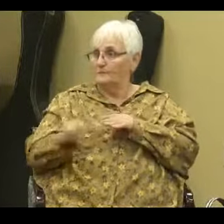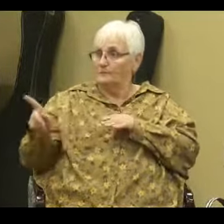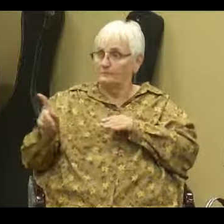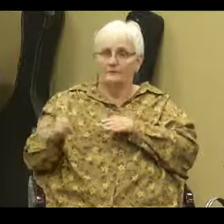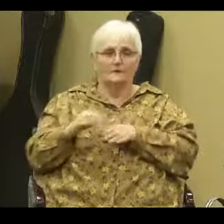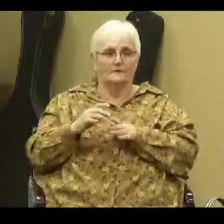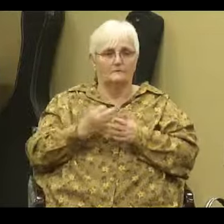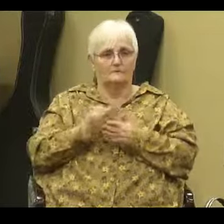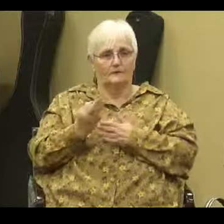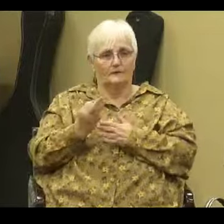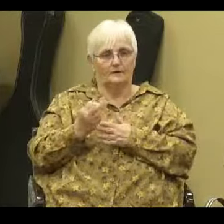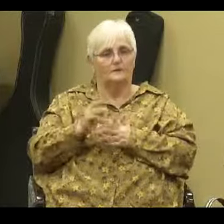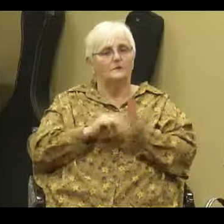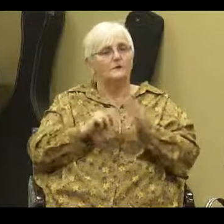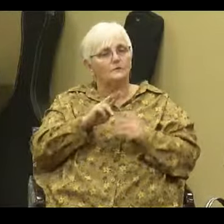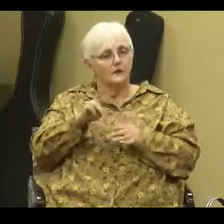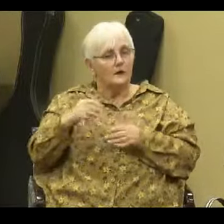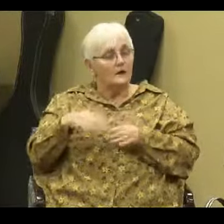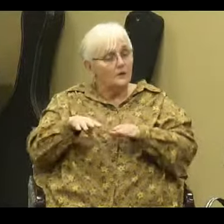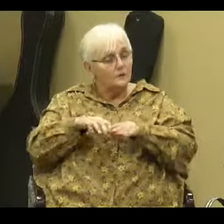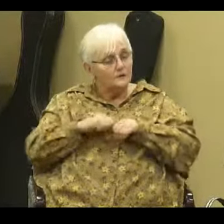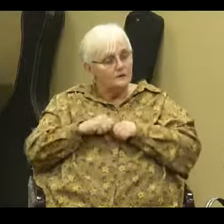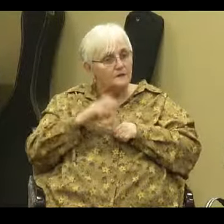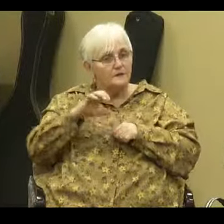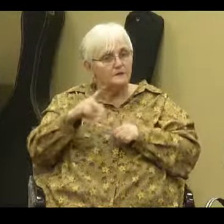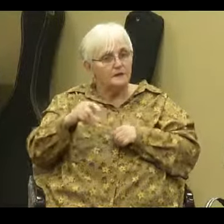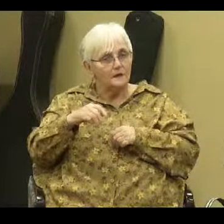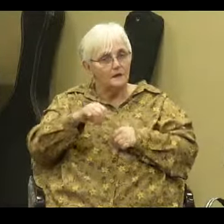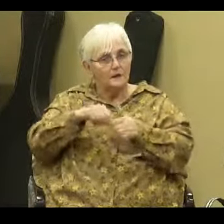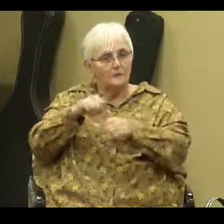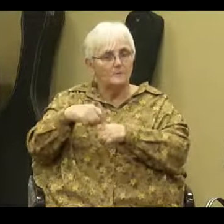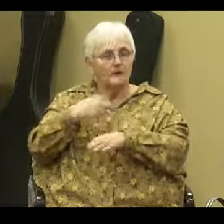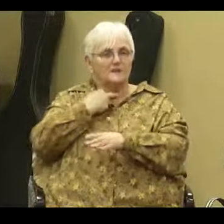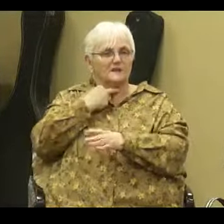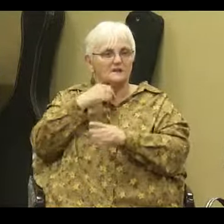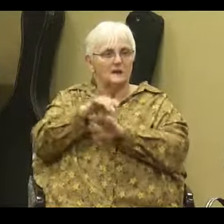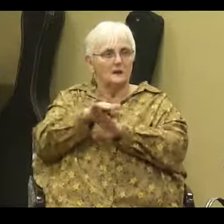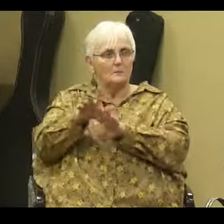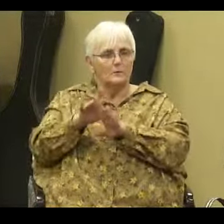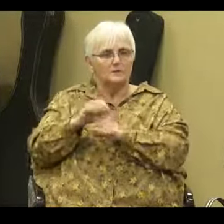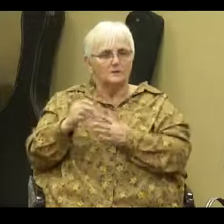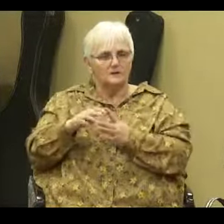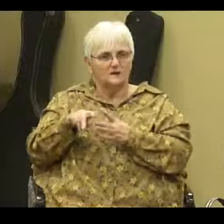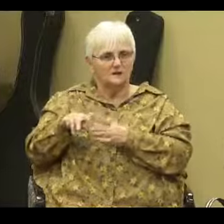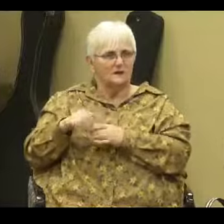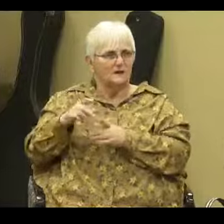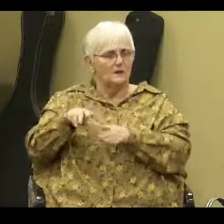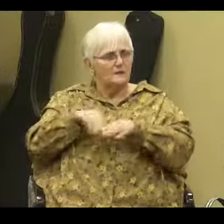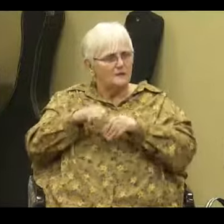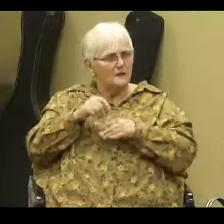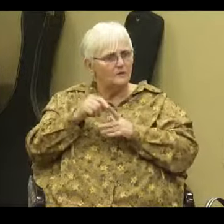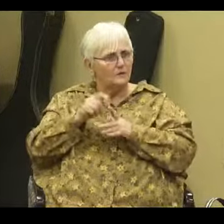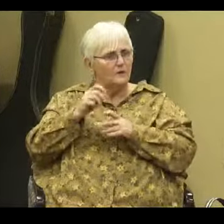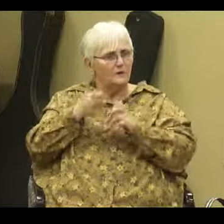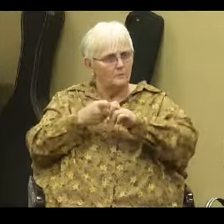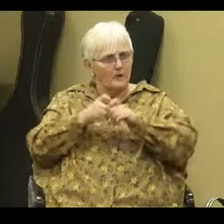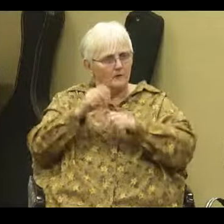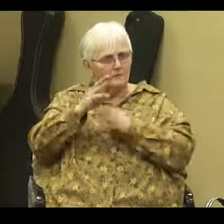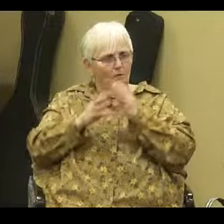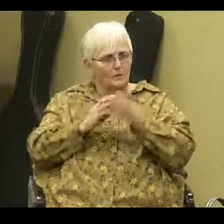Verse 22, Now he who receives seed among the thorns is he who hears the word and the cares of this world and the deceitfulness of